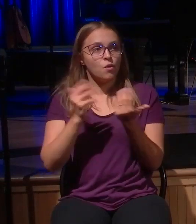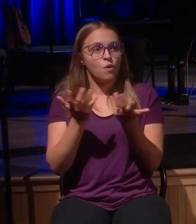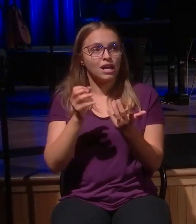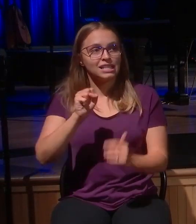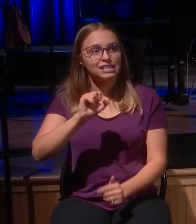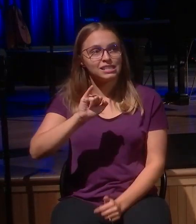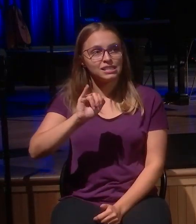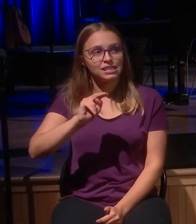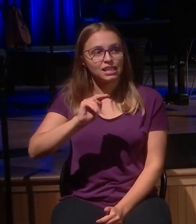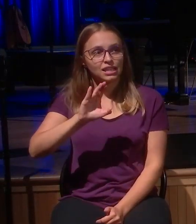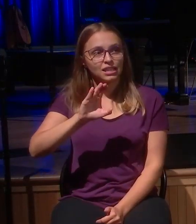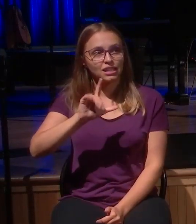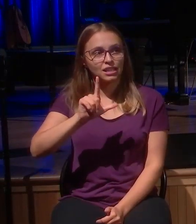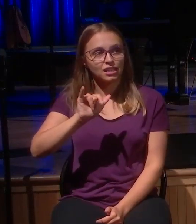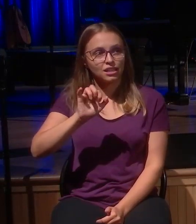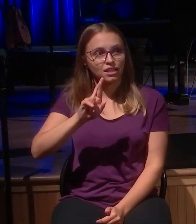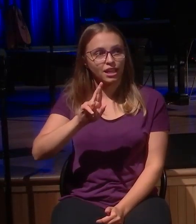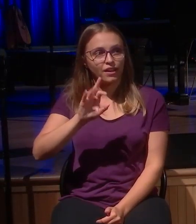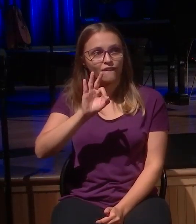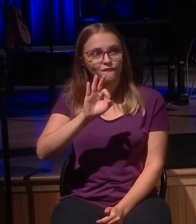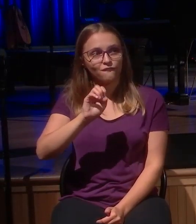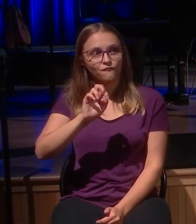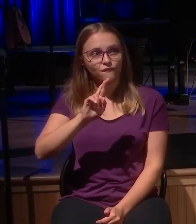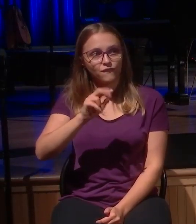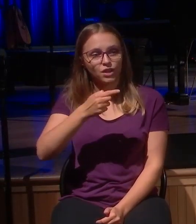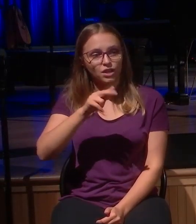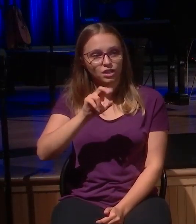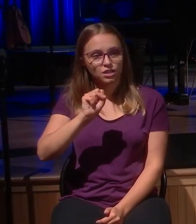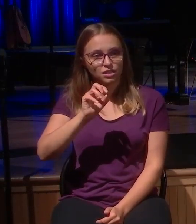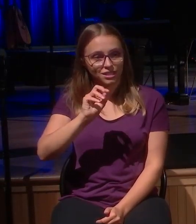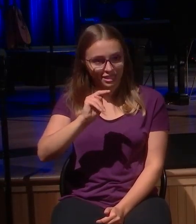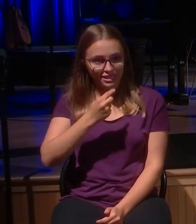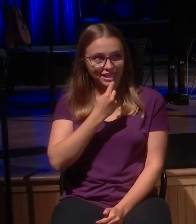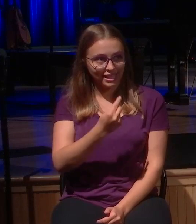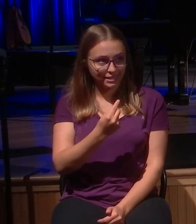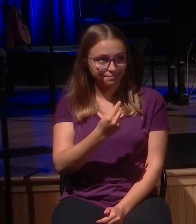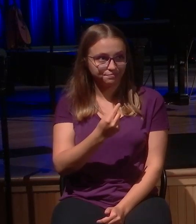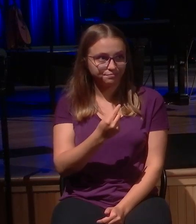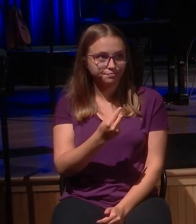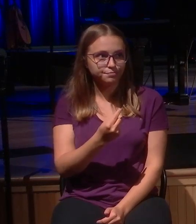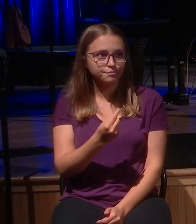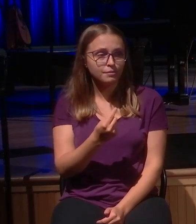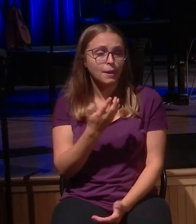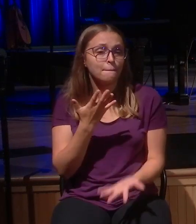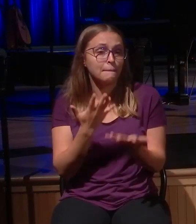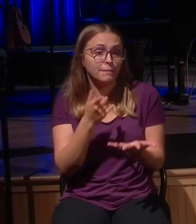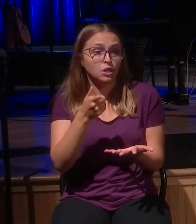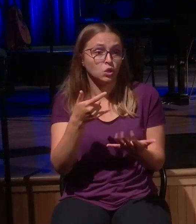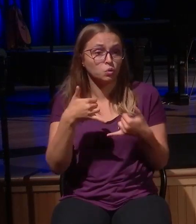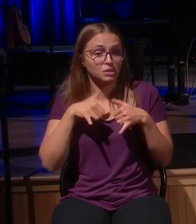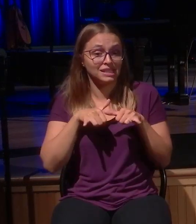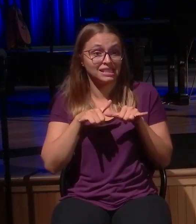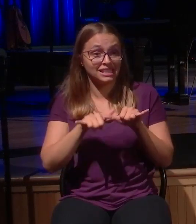Perhaps you've stayed at home in the church all your life. And yet in your relationship with the Lord,